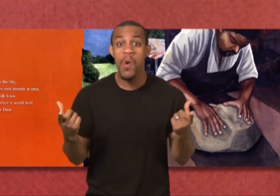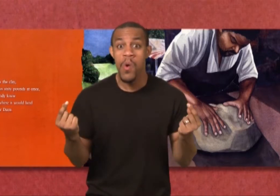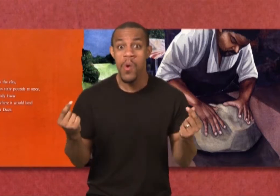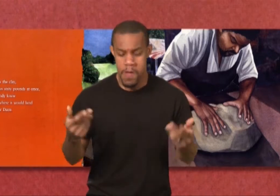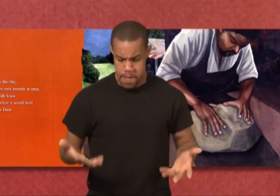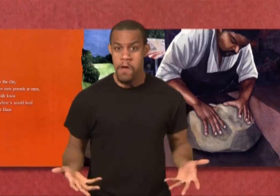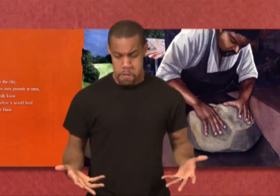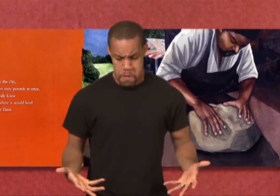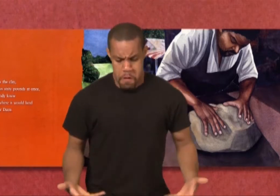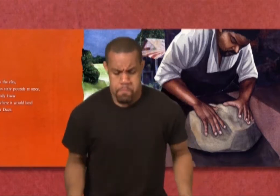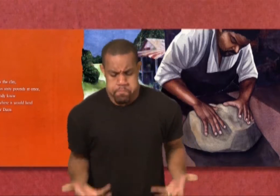for Dave.